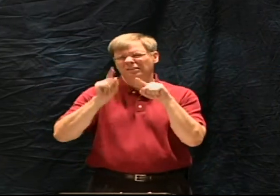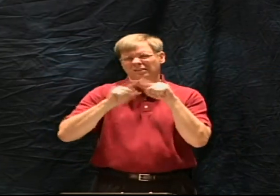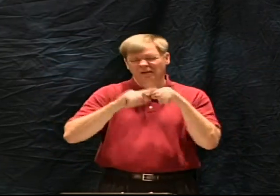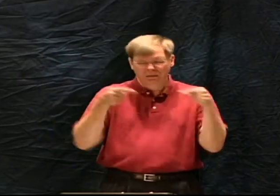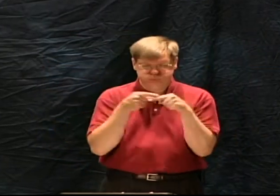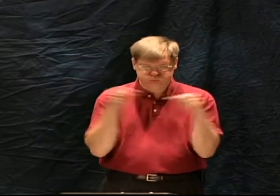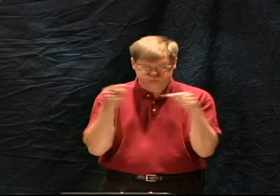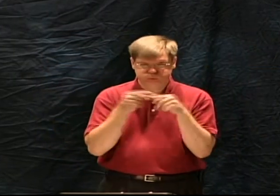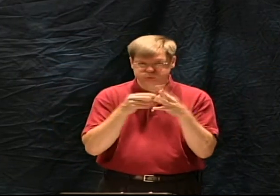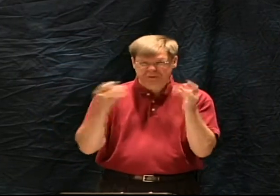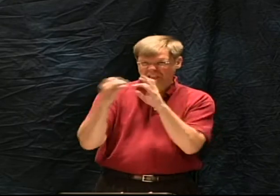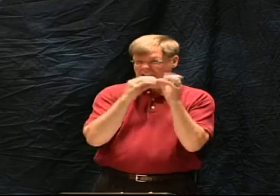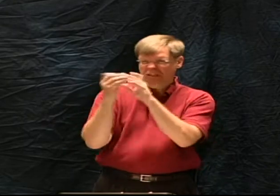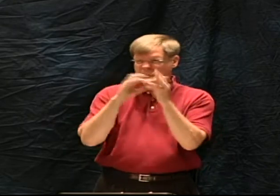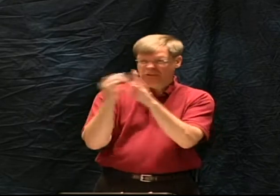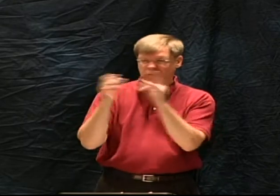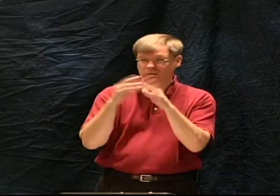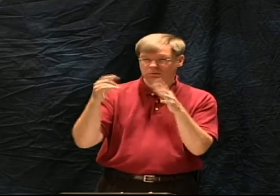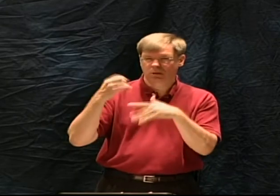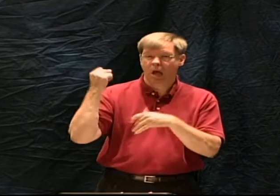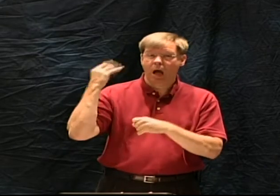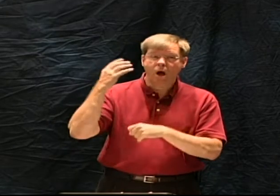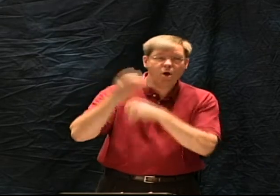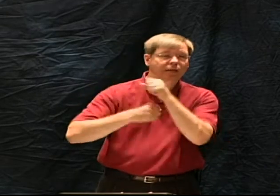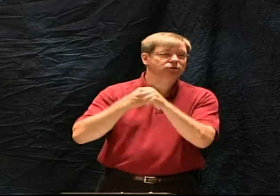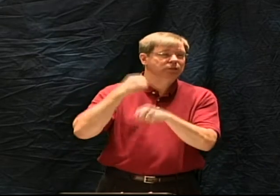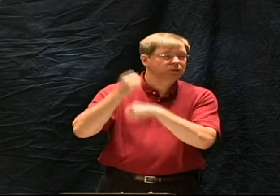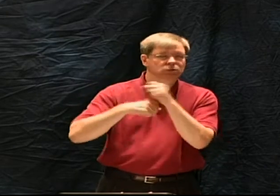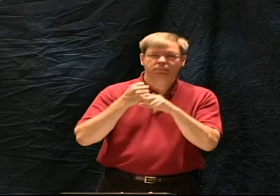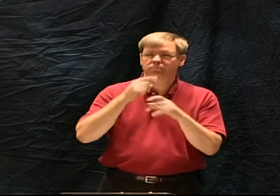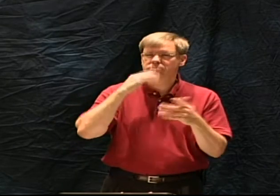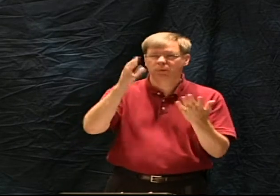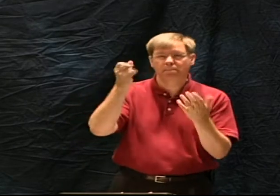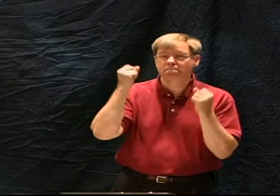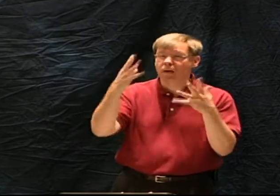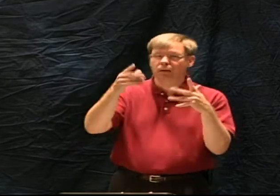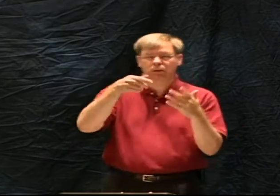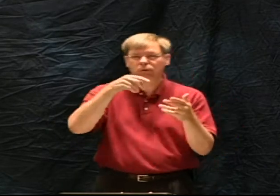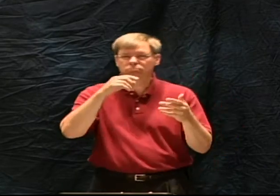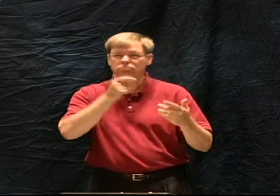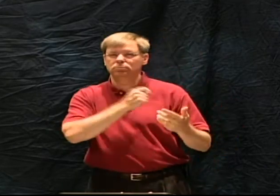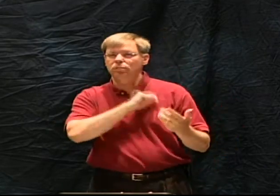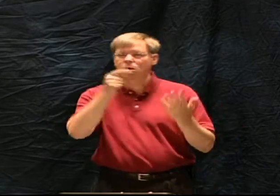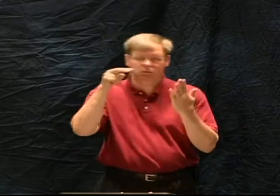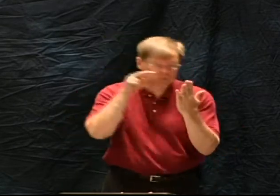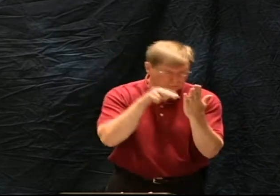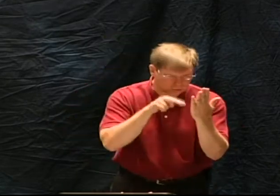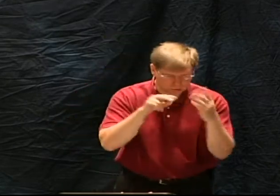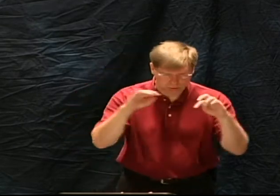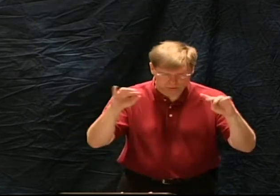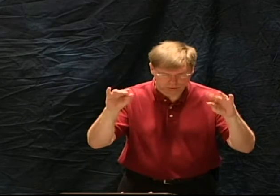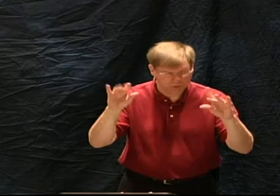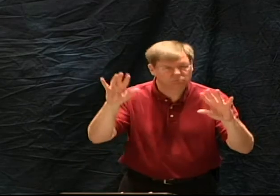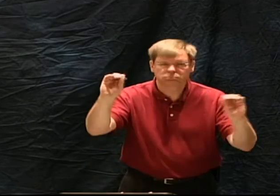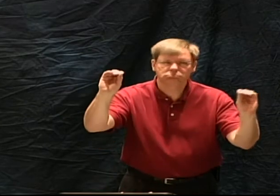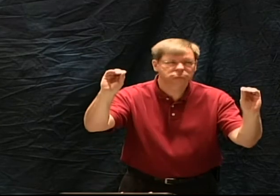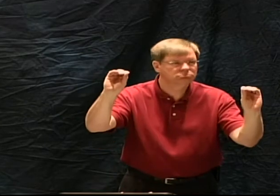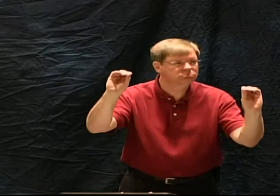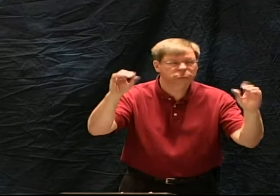that kind of thing people are searching for contradictions in scripture and yet none have been